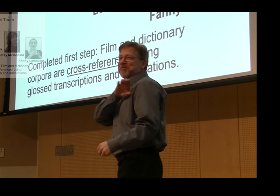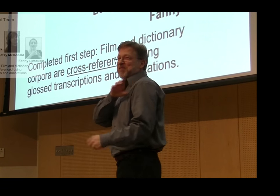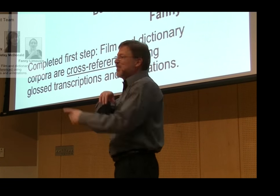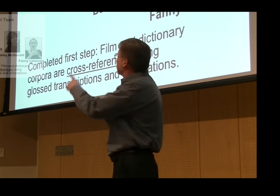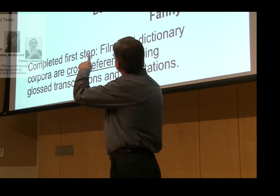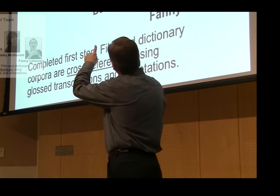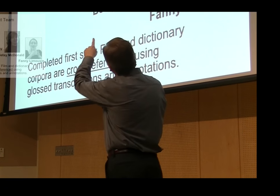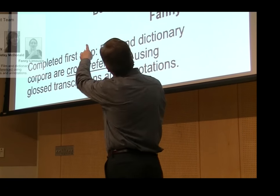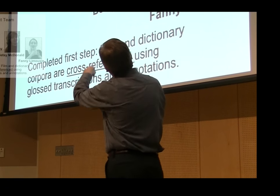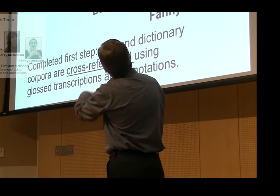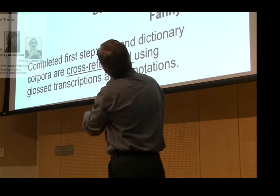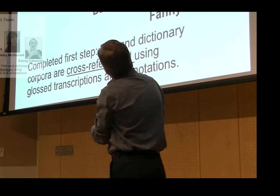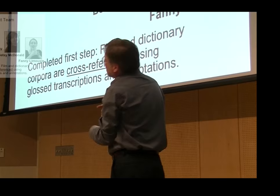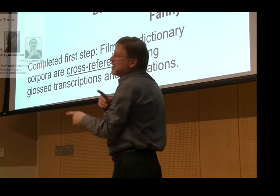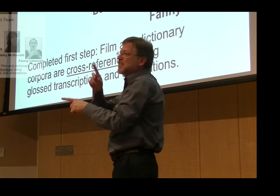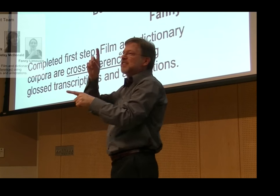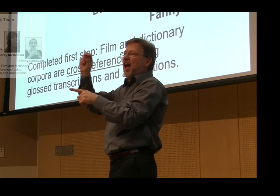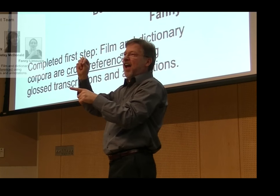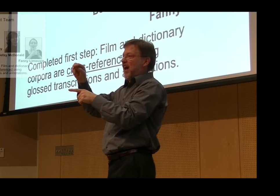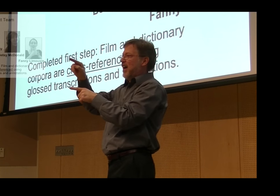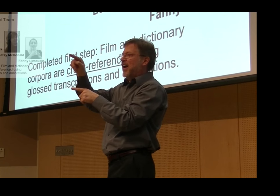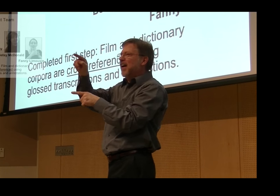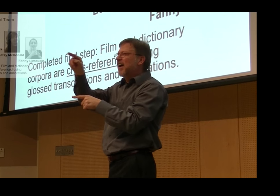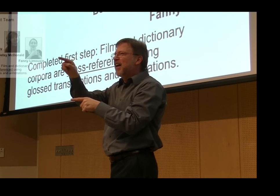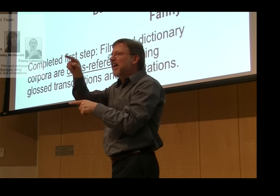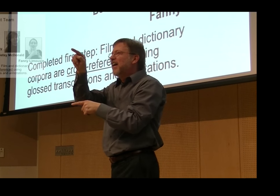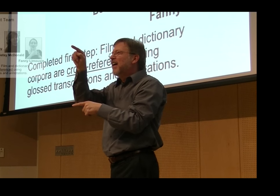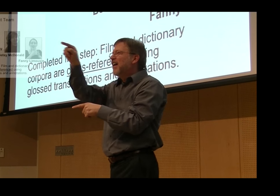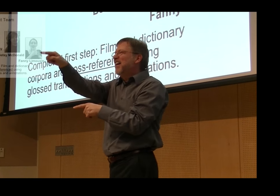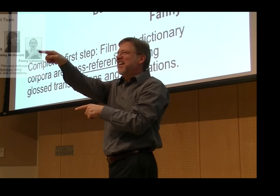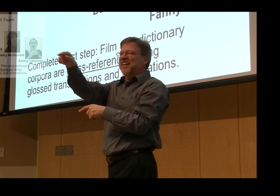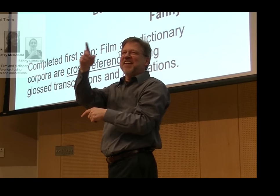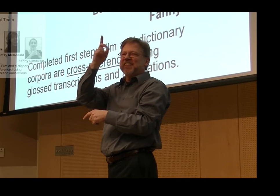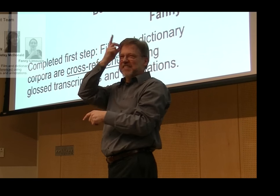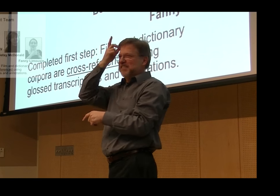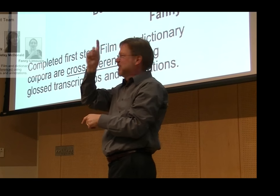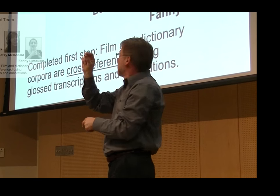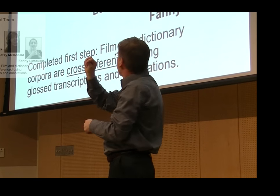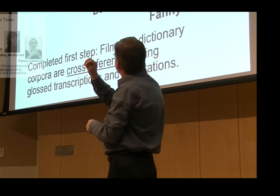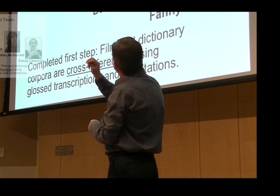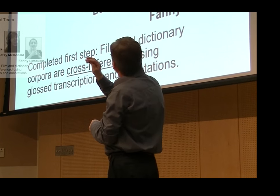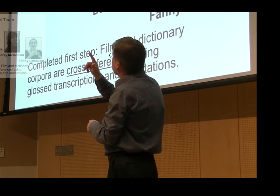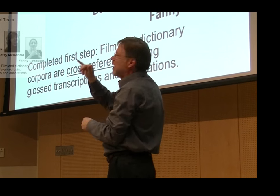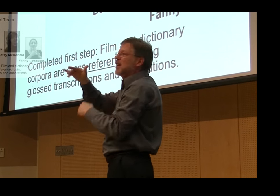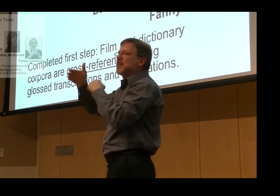I've already mentioned Patty several times. Don Metley, you're here. Don is also a part of our project team.